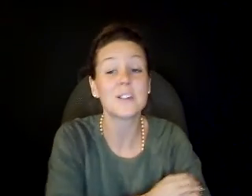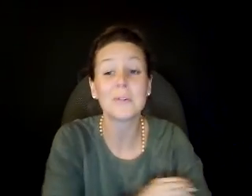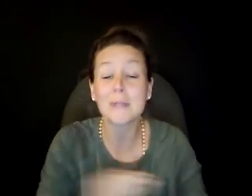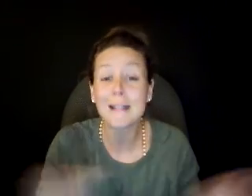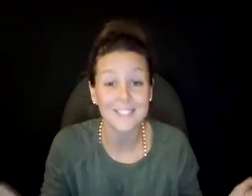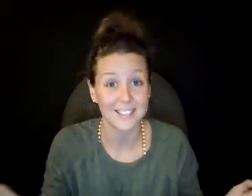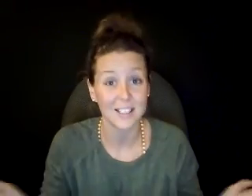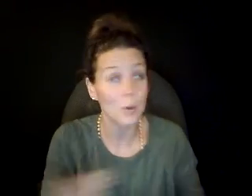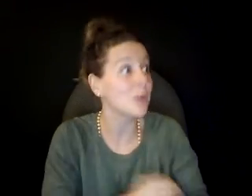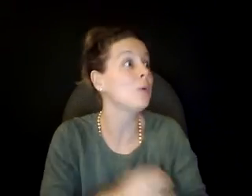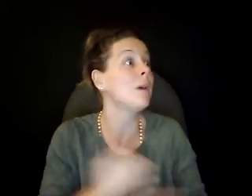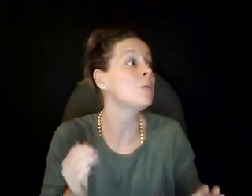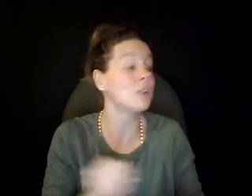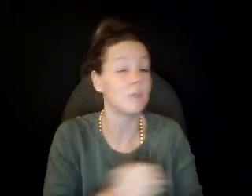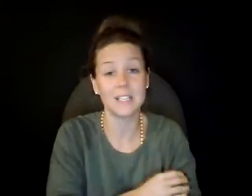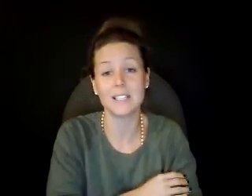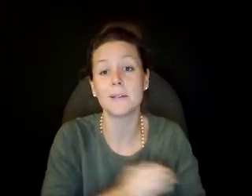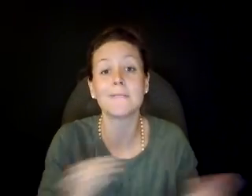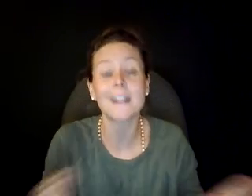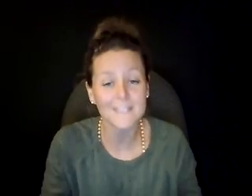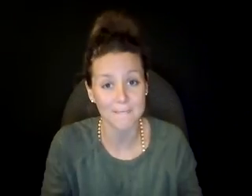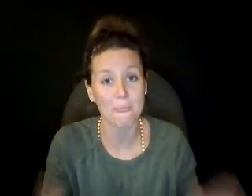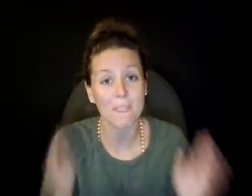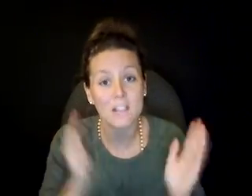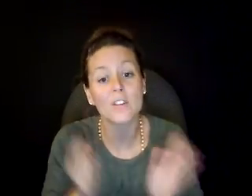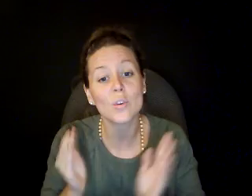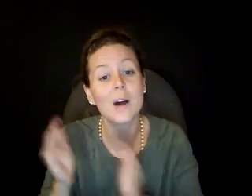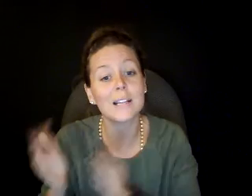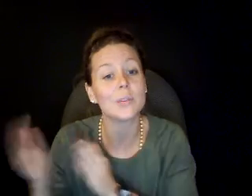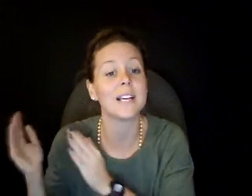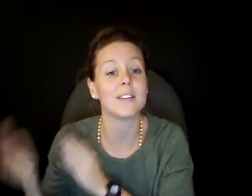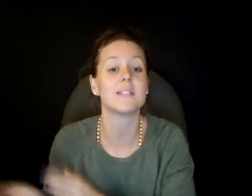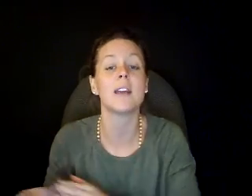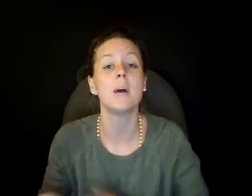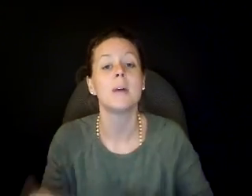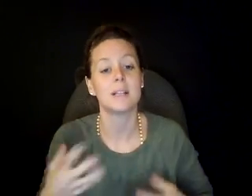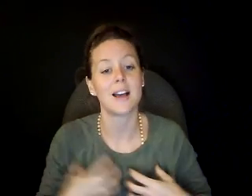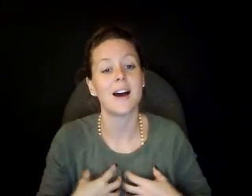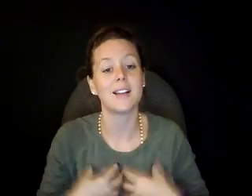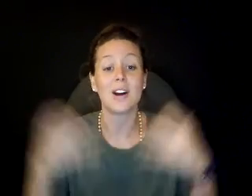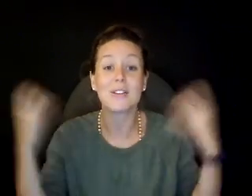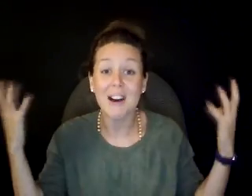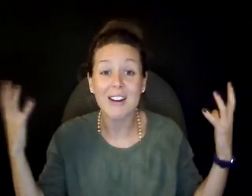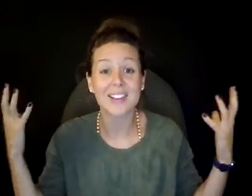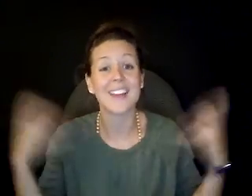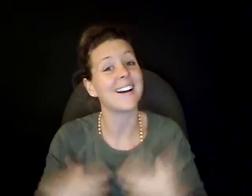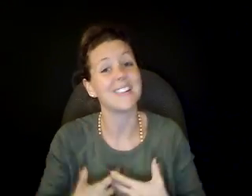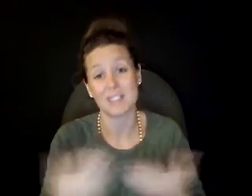irrelevant. Whether I grew up with you. It is irrelevant. I love you all equally and the same. Because I love our Father and I love